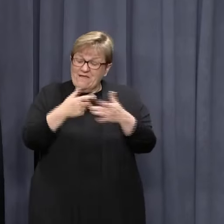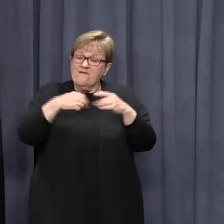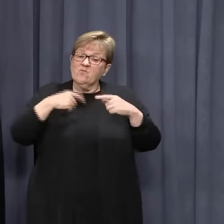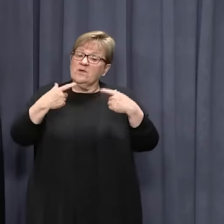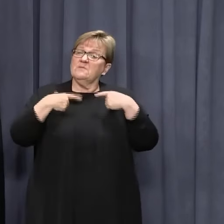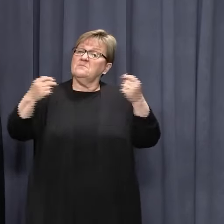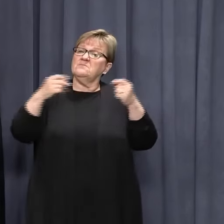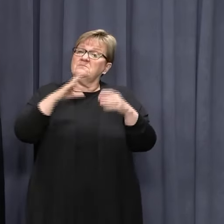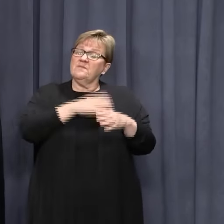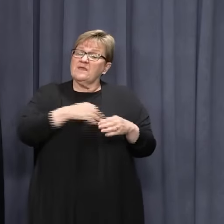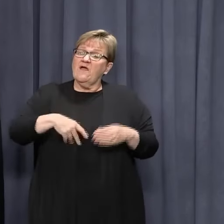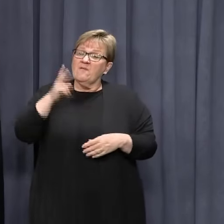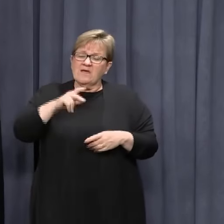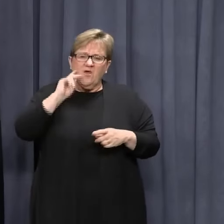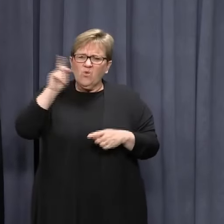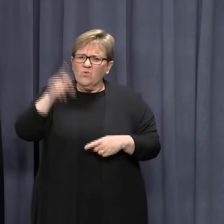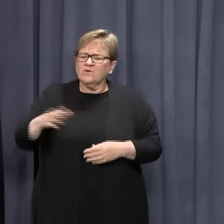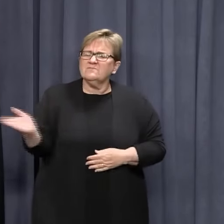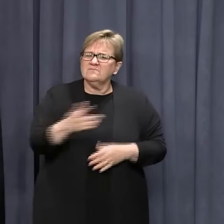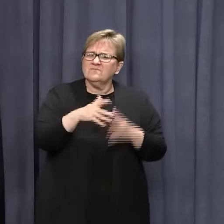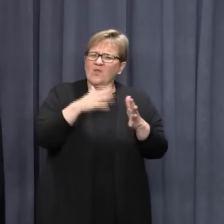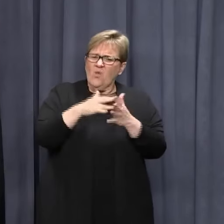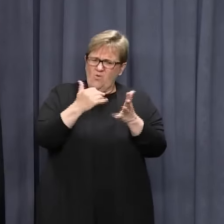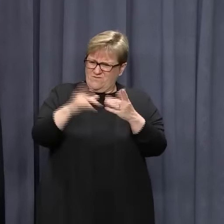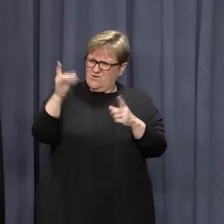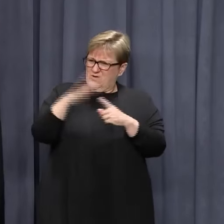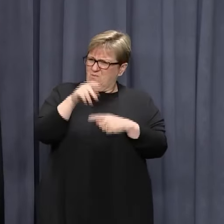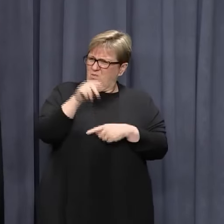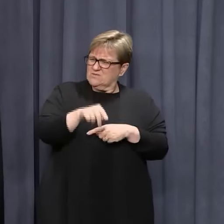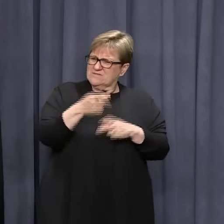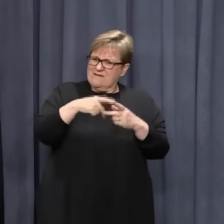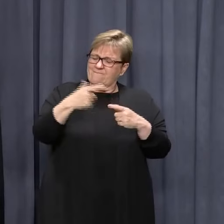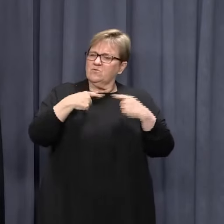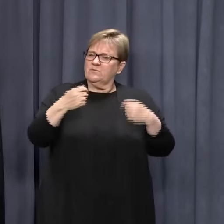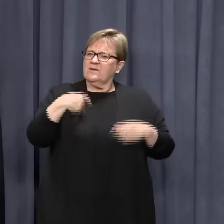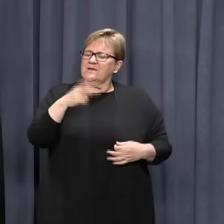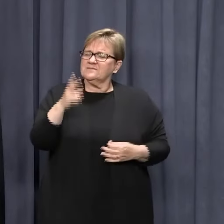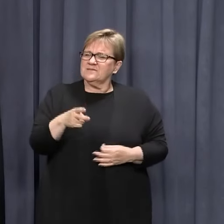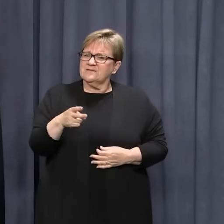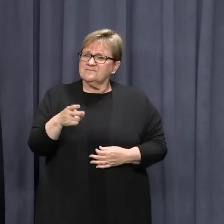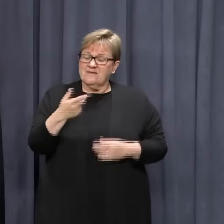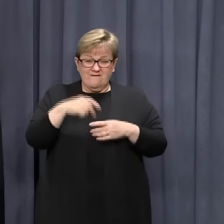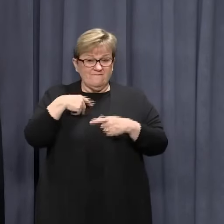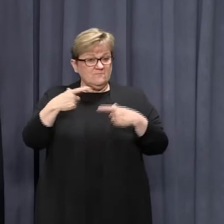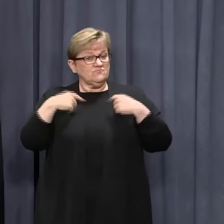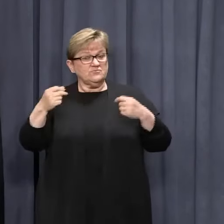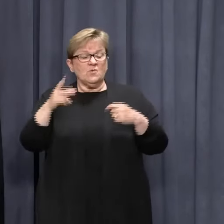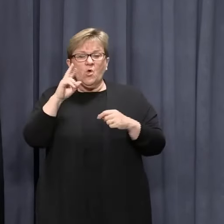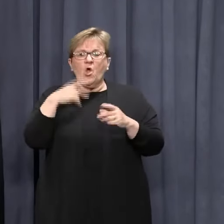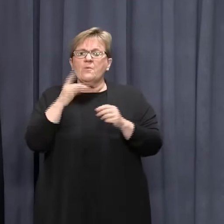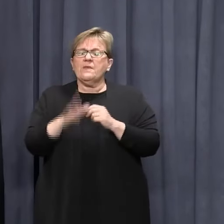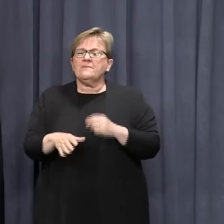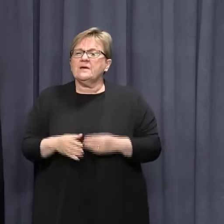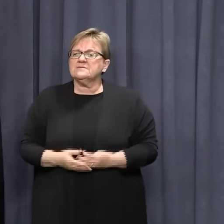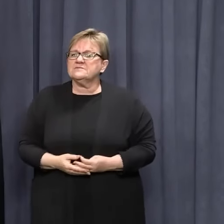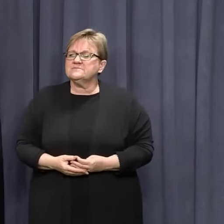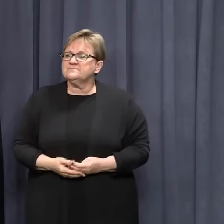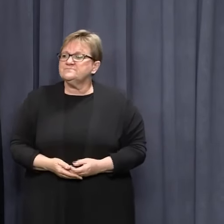-elected, we will re-introduce those laws. They're important laws. And if we're re-elected, we'd love to see them pass.